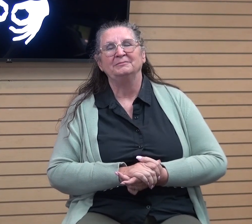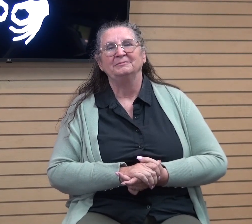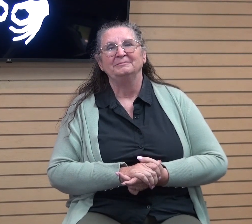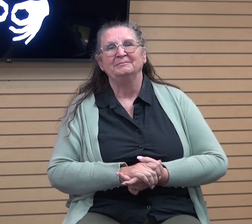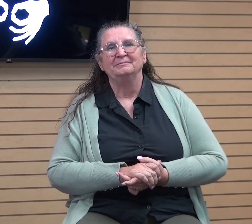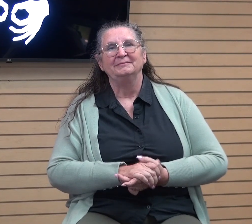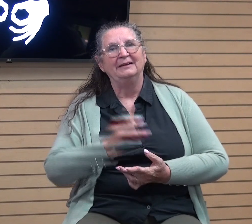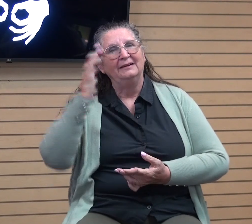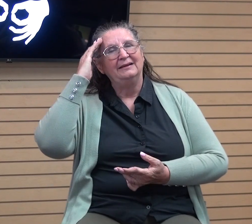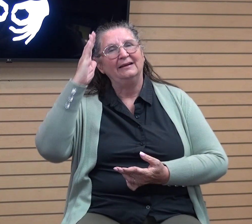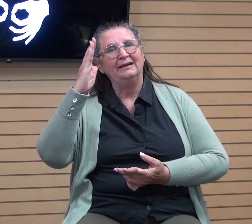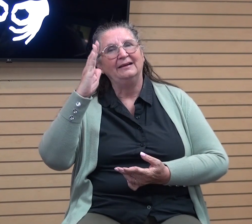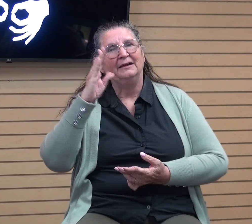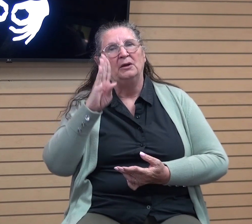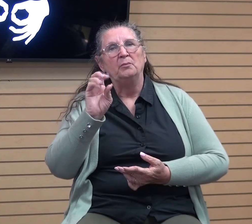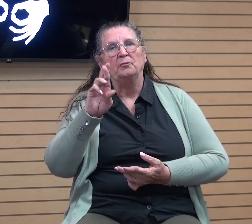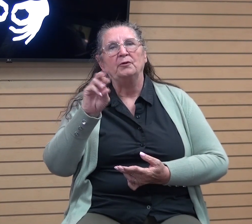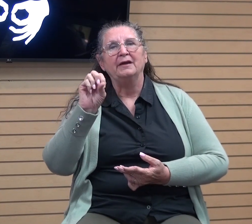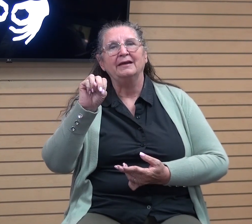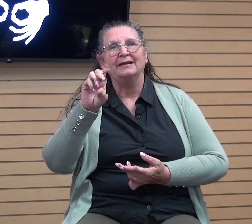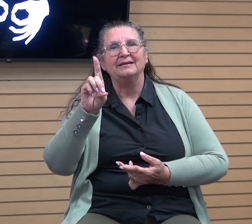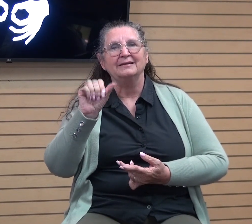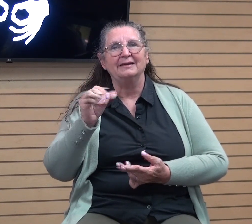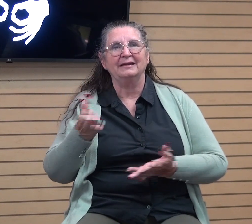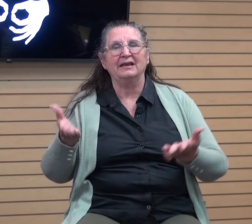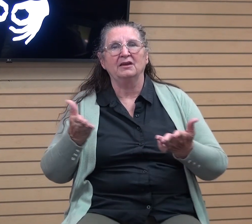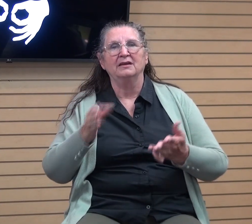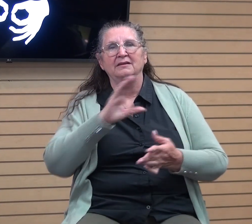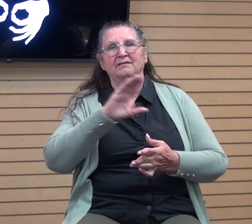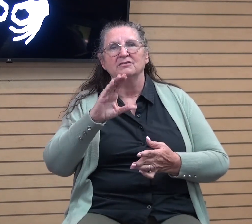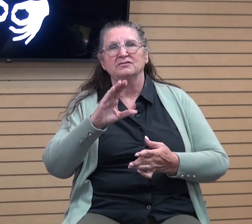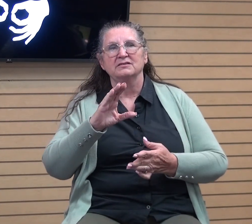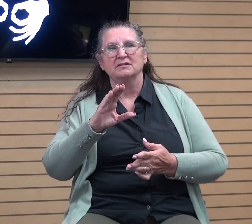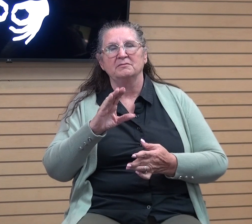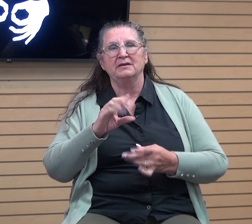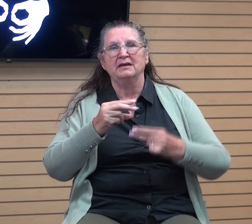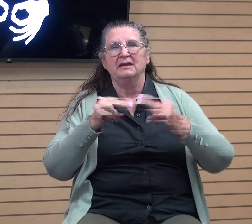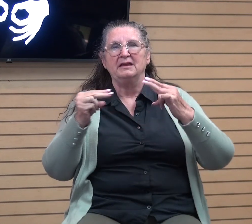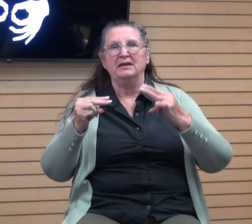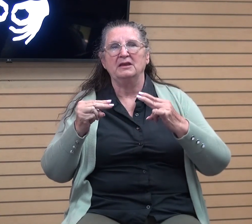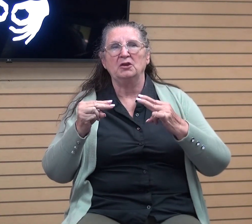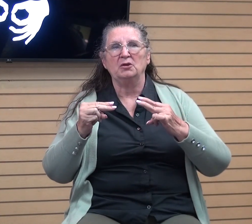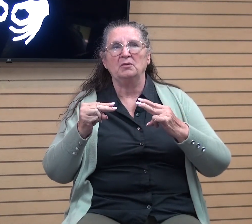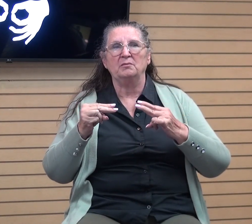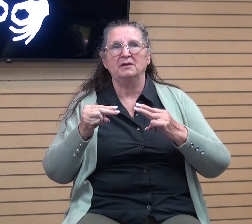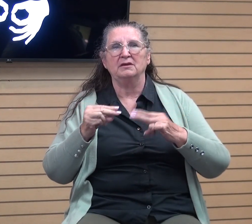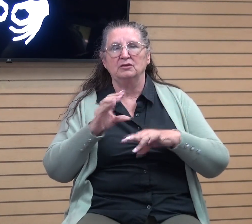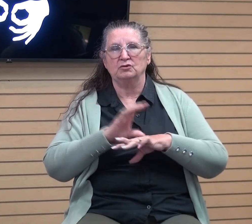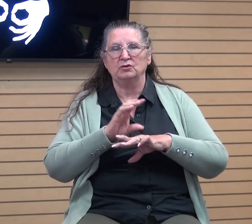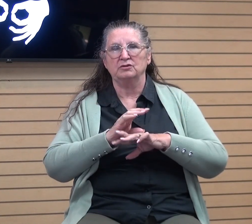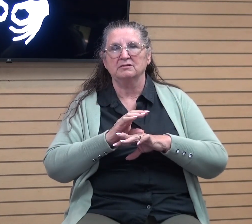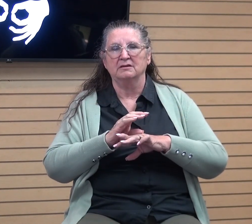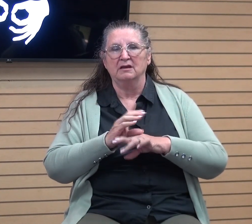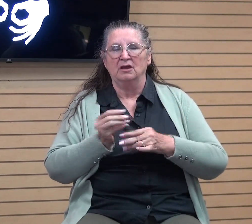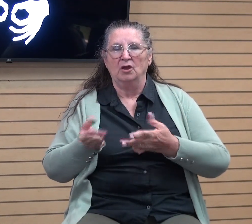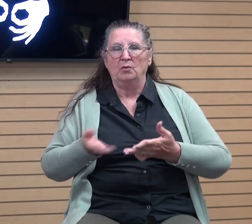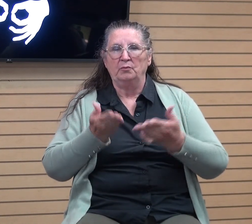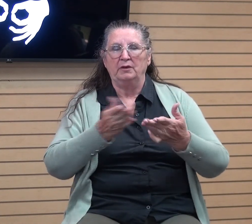Hey guys, Brandon here on the Calvary Chapel Hemet campus, and I'm going to be bringing you today's Heart to Home Daily Devotional.